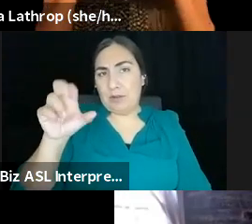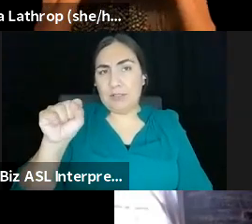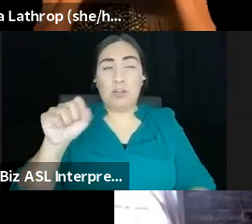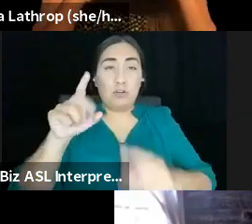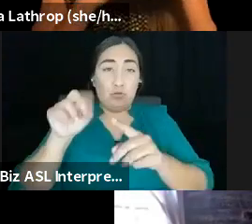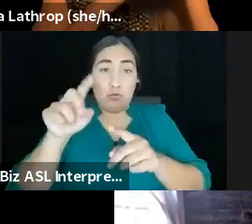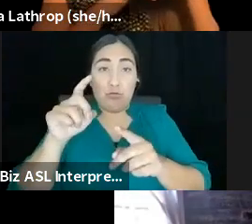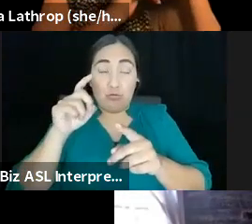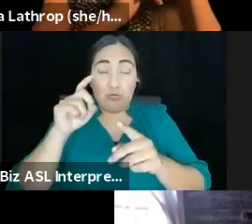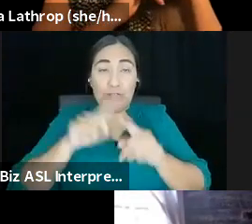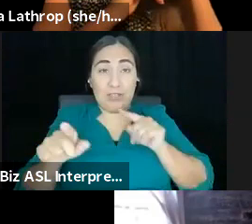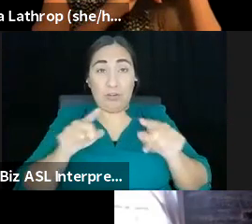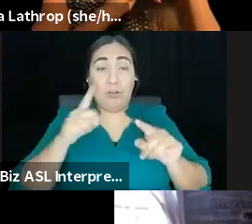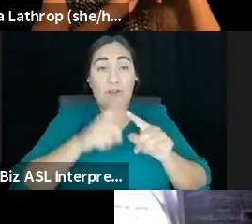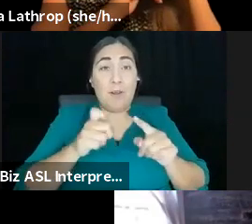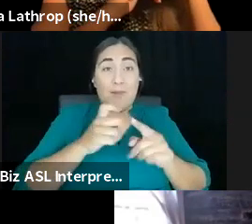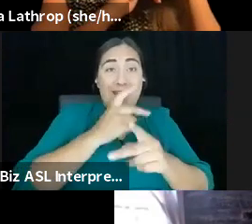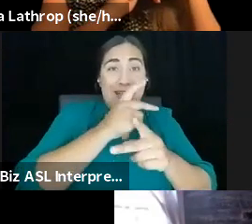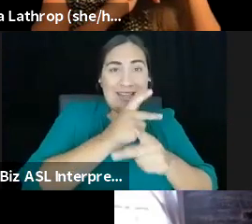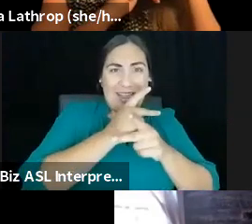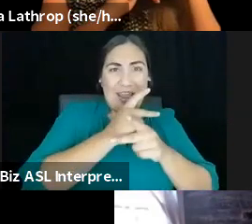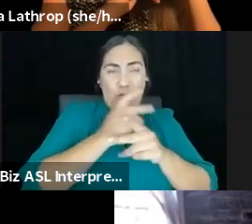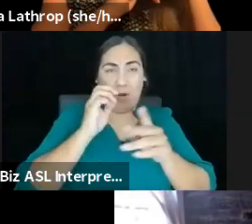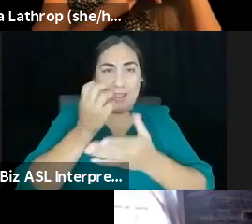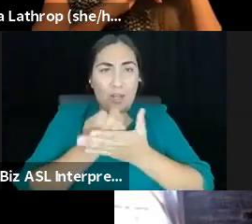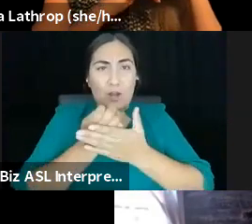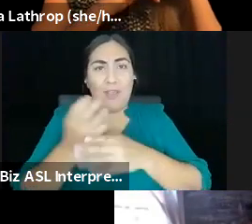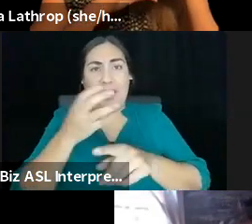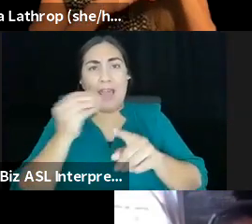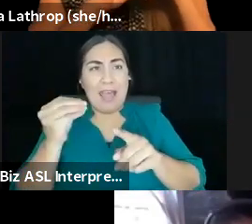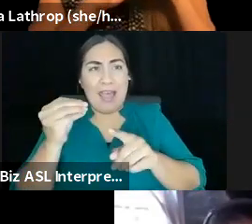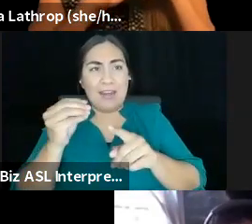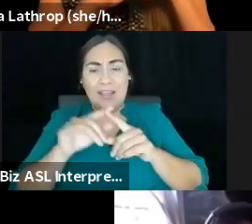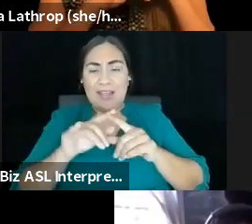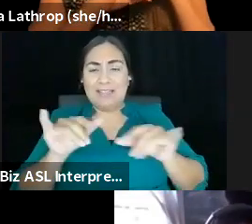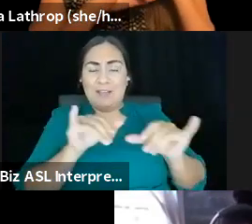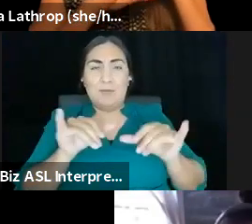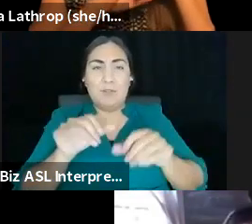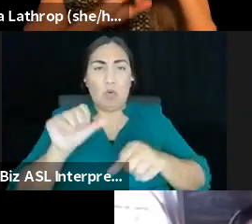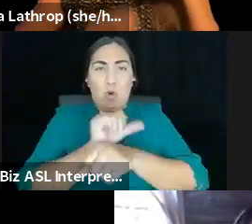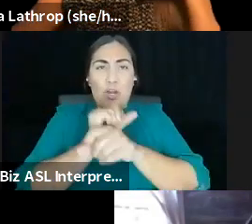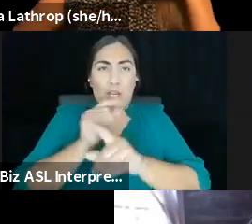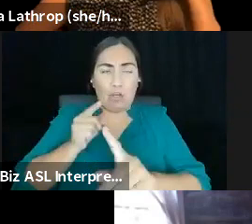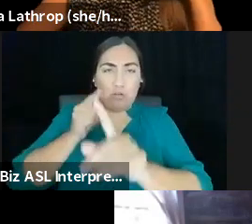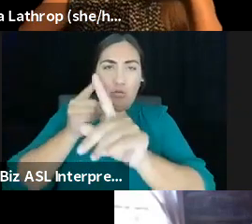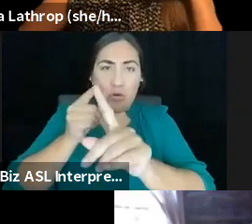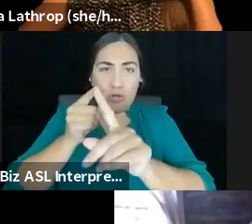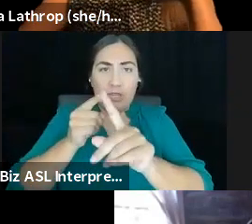regenerative one? Or are they synonyms working towards similar decolonial anti-racist sustainable goals? Um,